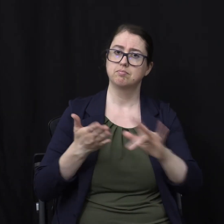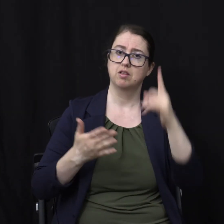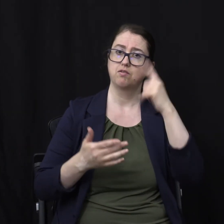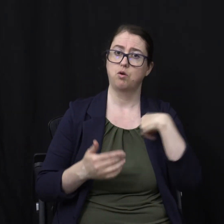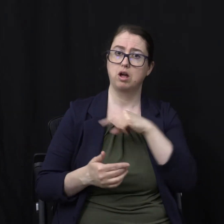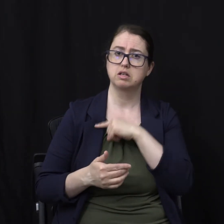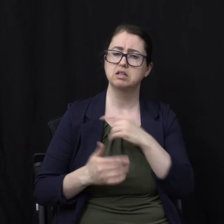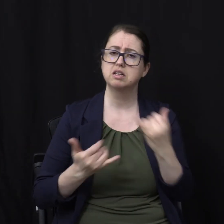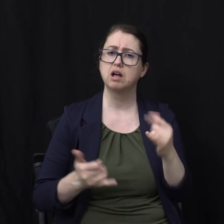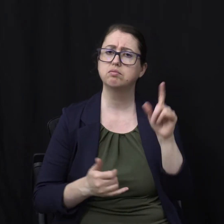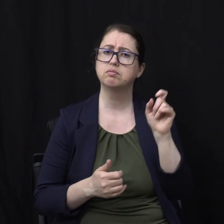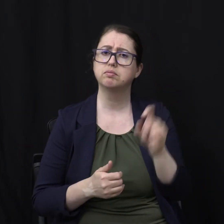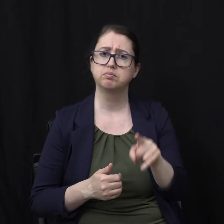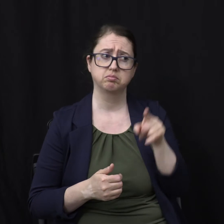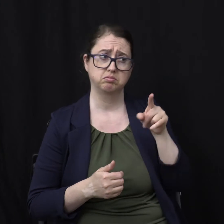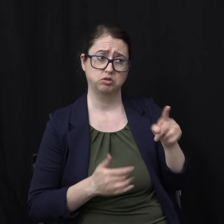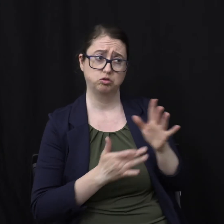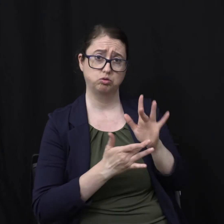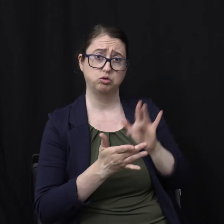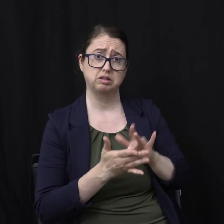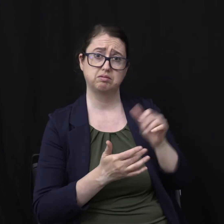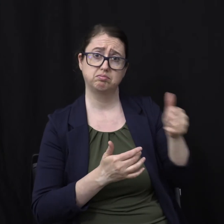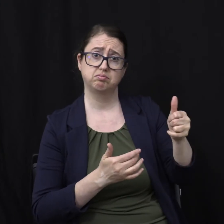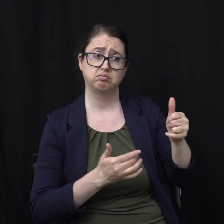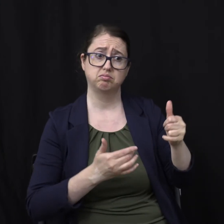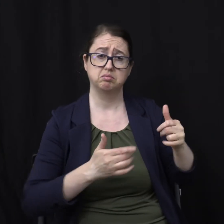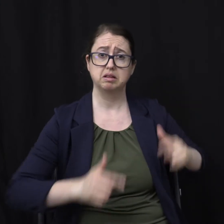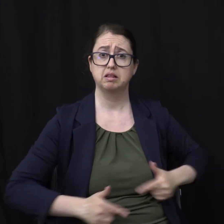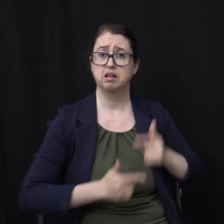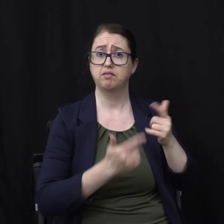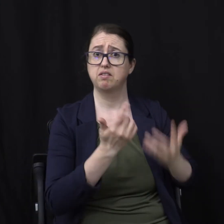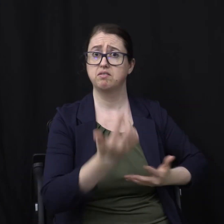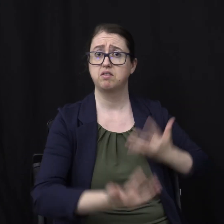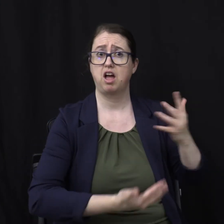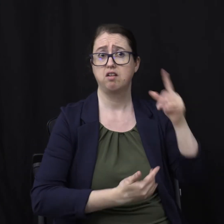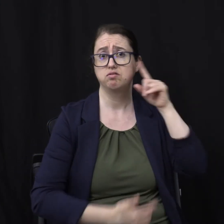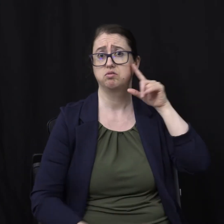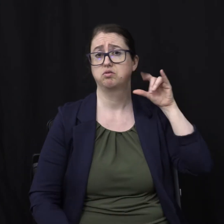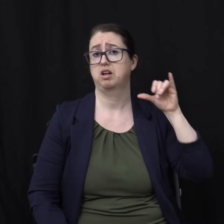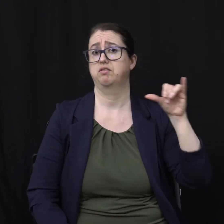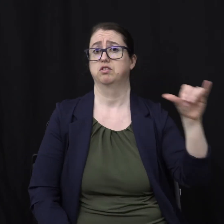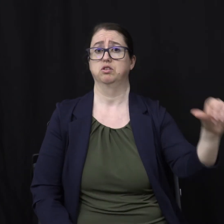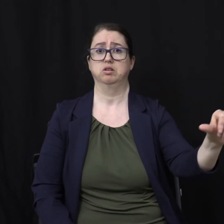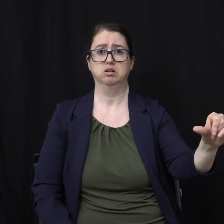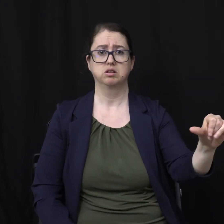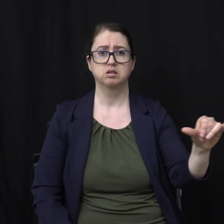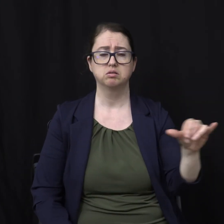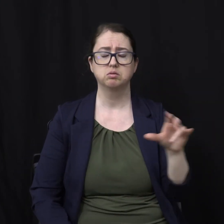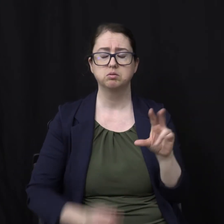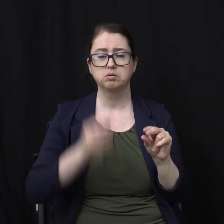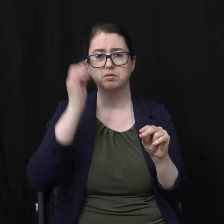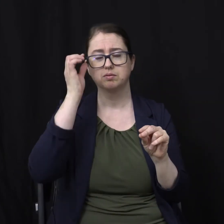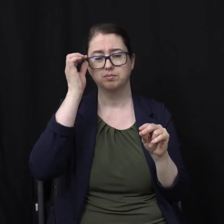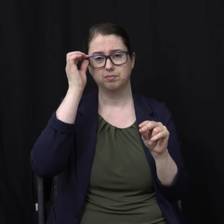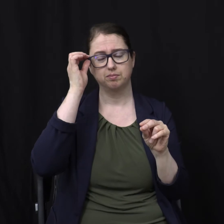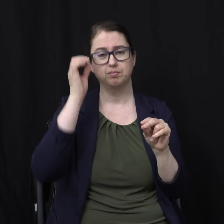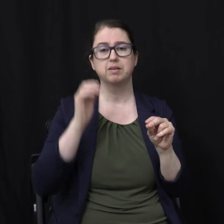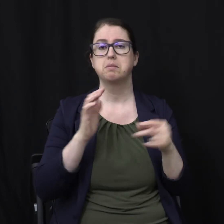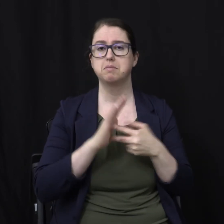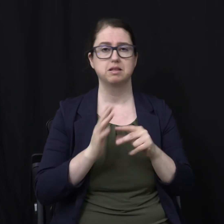Of hell For eternity If that's the wages Of sin Then he didn't Take our punishment Do you realize That this teaching About hell